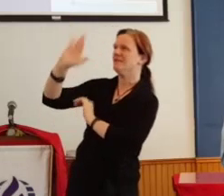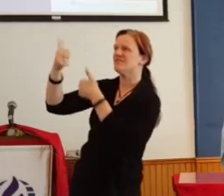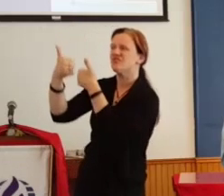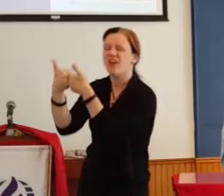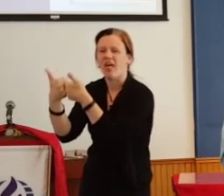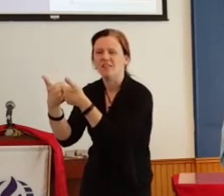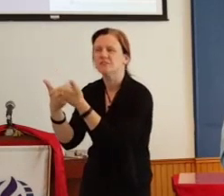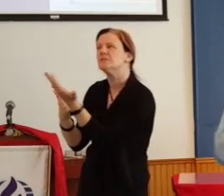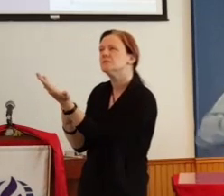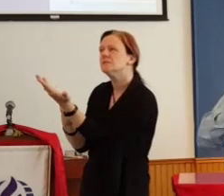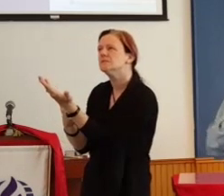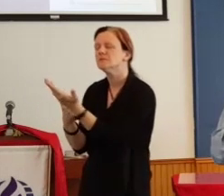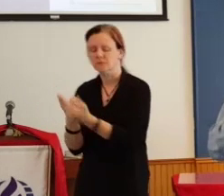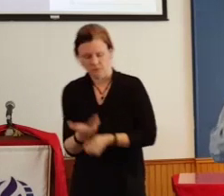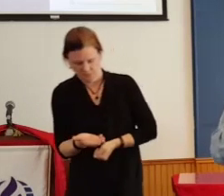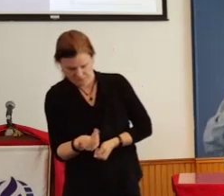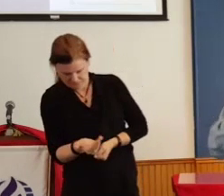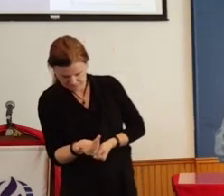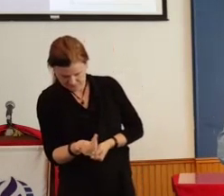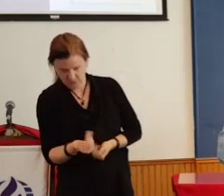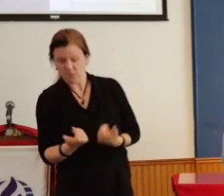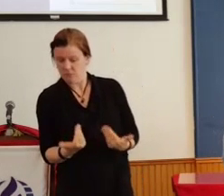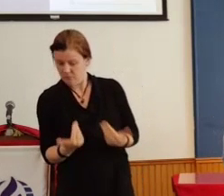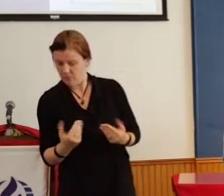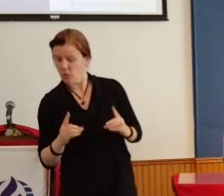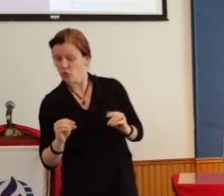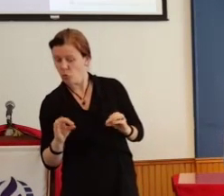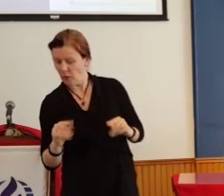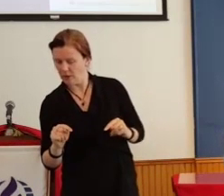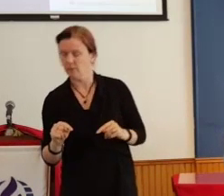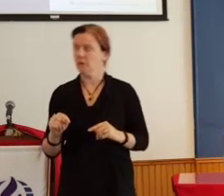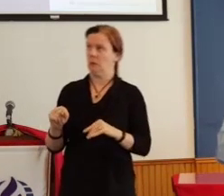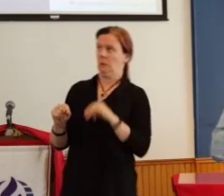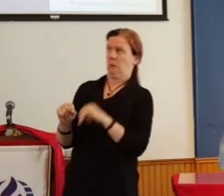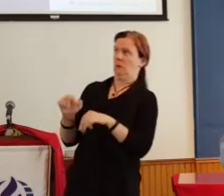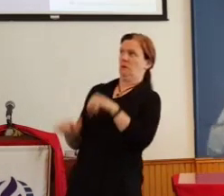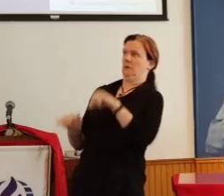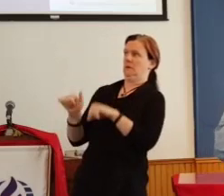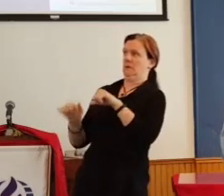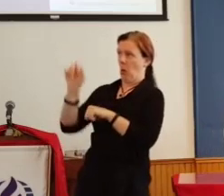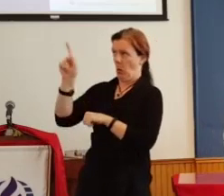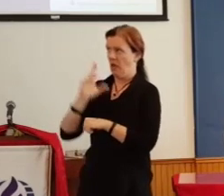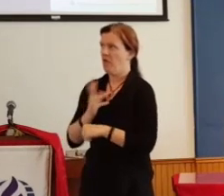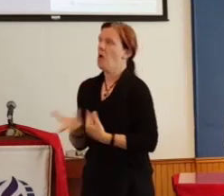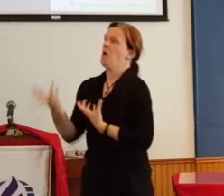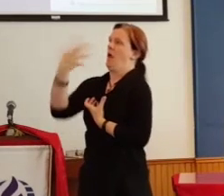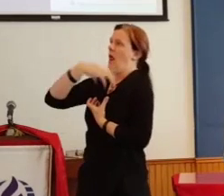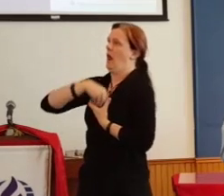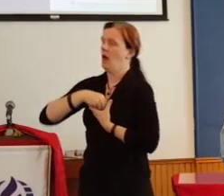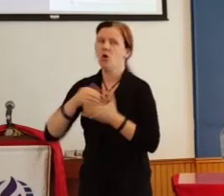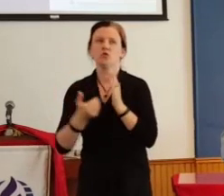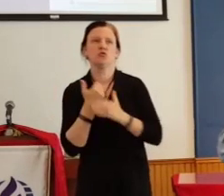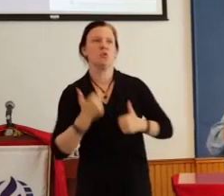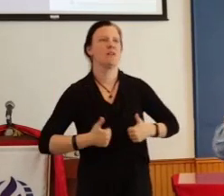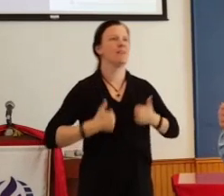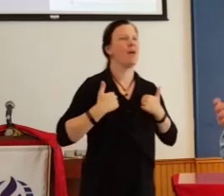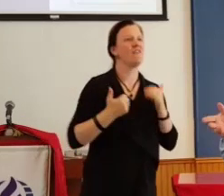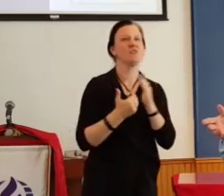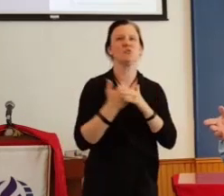we need the challenges that God and the Spirit bring into our lives to give us new life, to give us new hope, to strengthen our faith